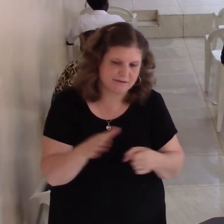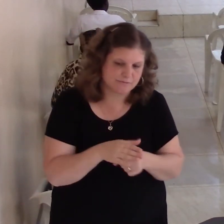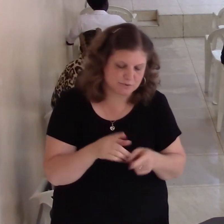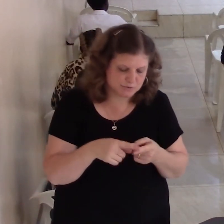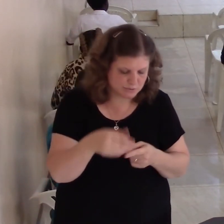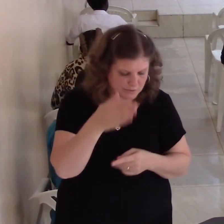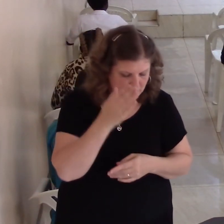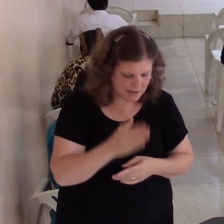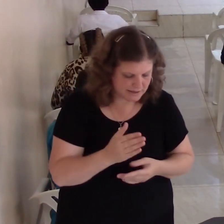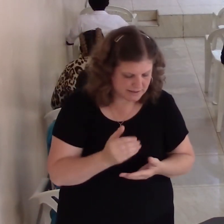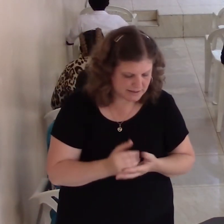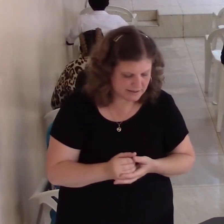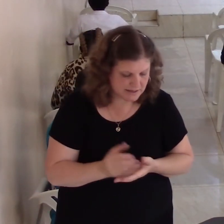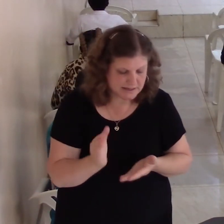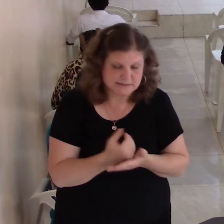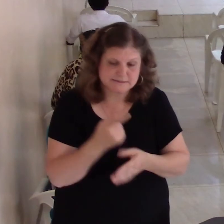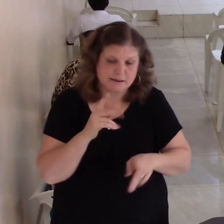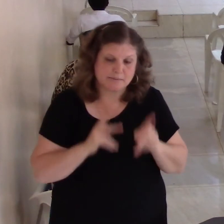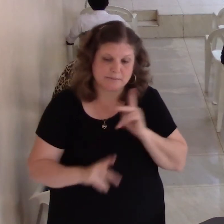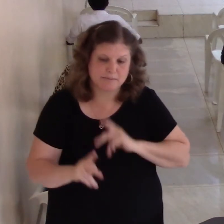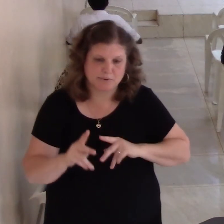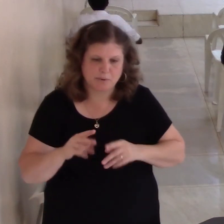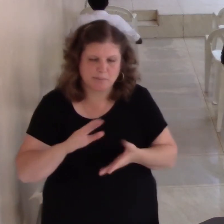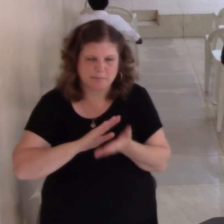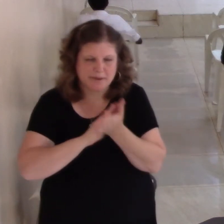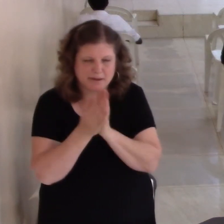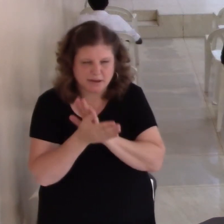Some people will start doubting their salvation and I am saved.